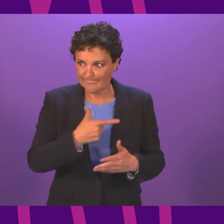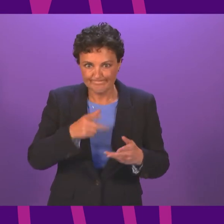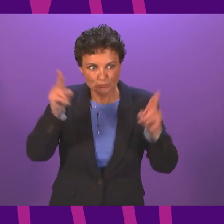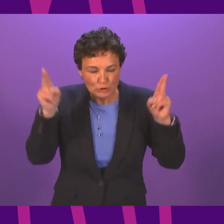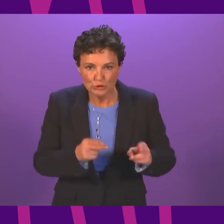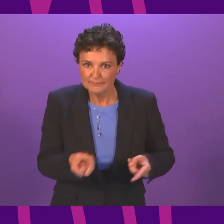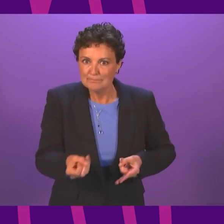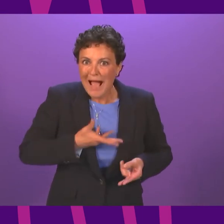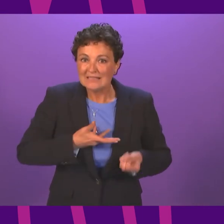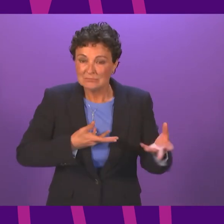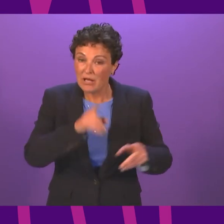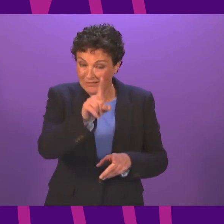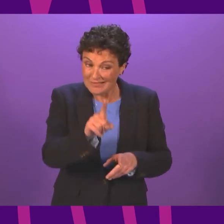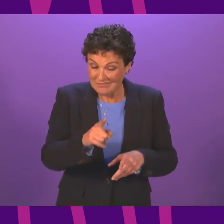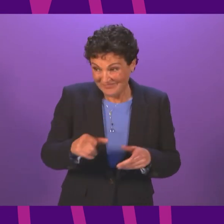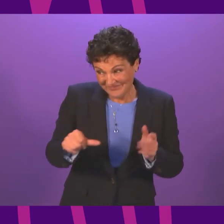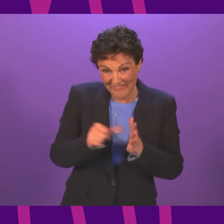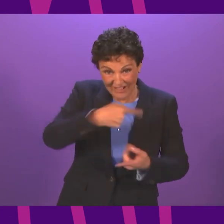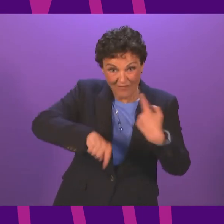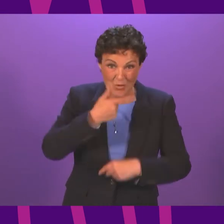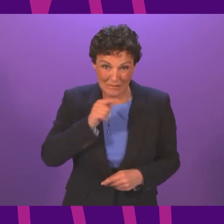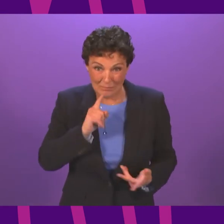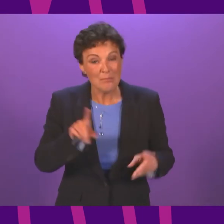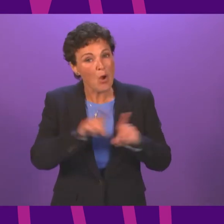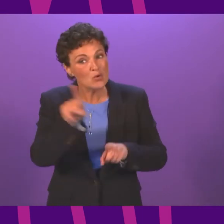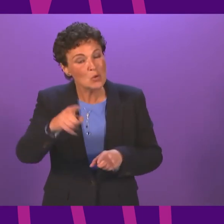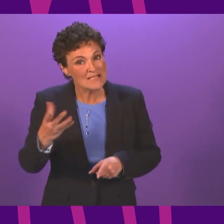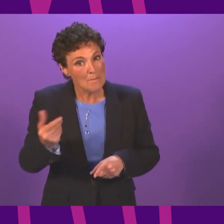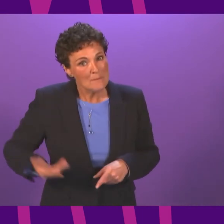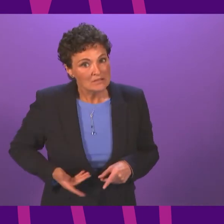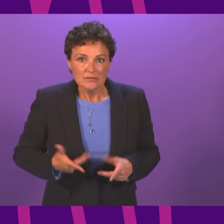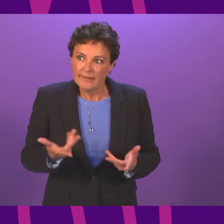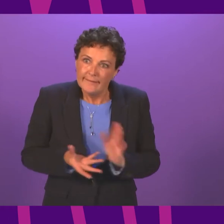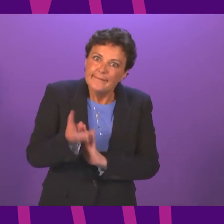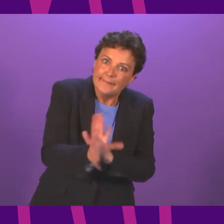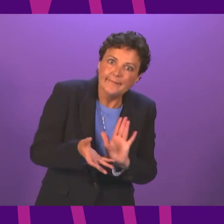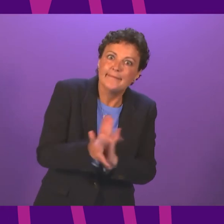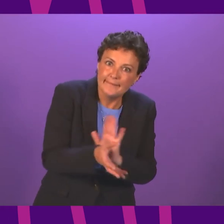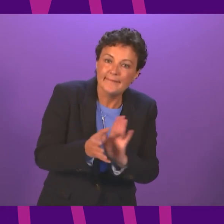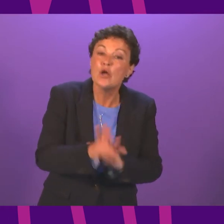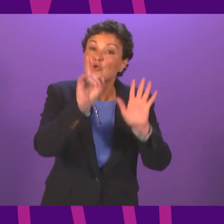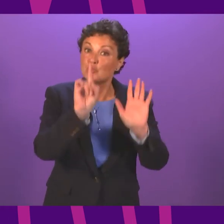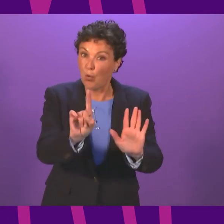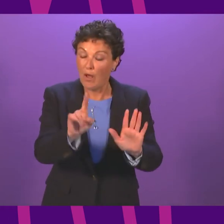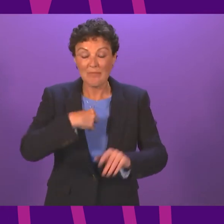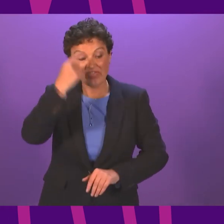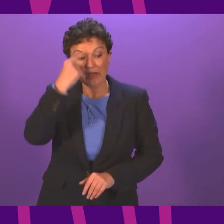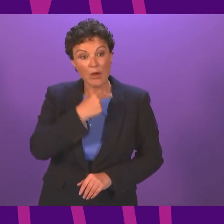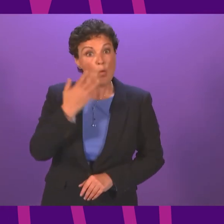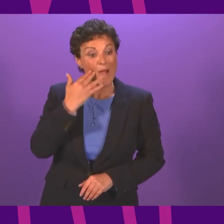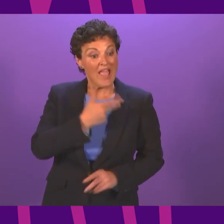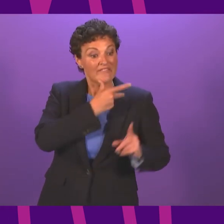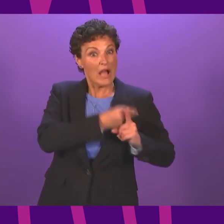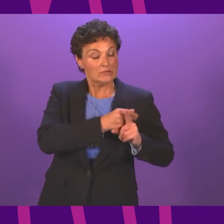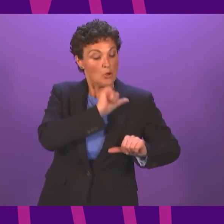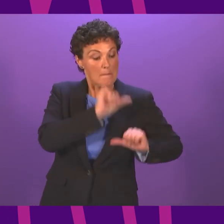individuals and, of course, costly for businesses. So, as vaccinations bear more of the load of controlling the virus, we need to consider when and to